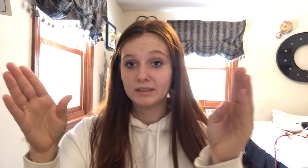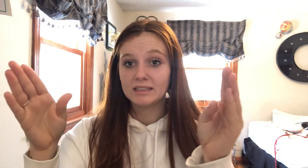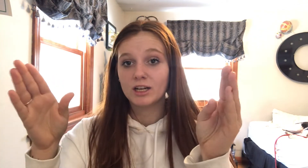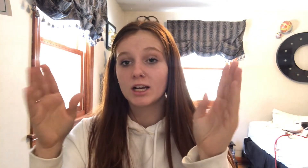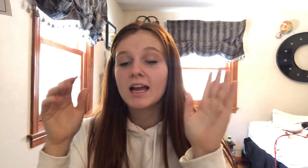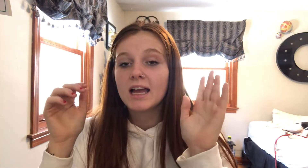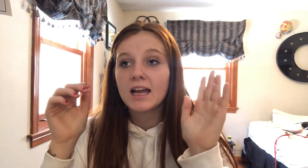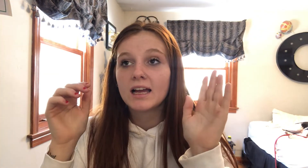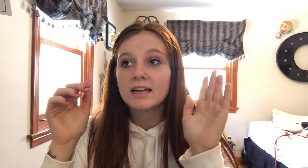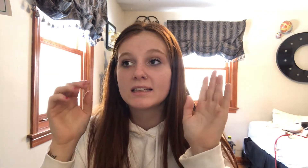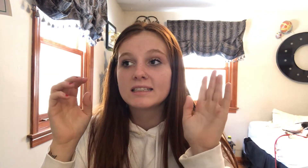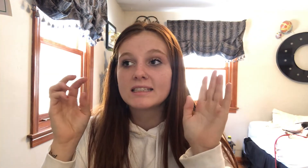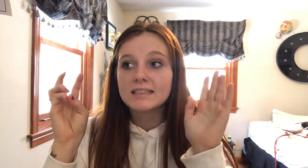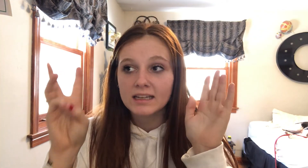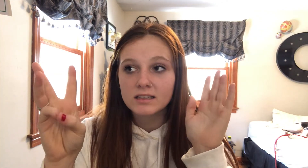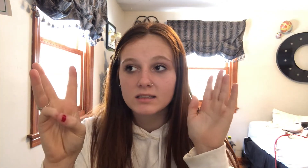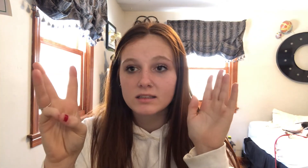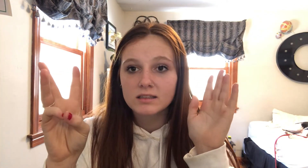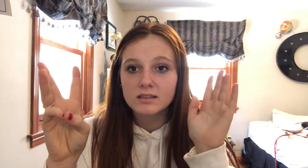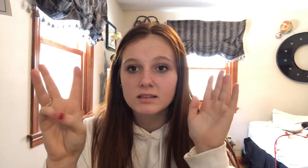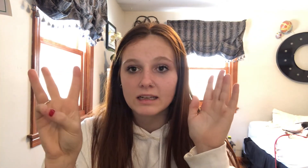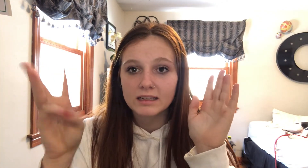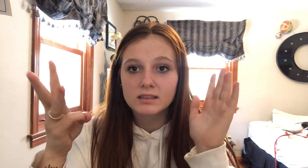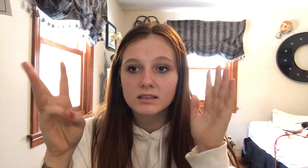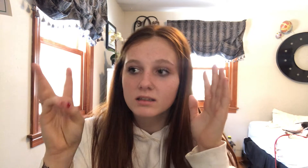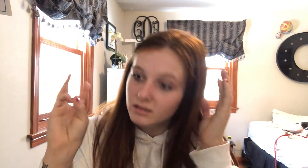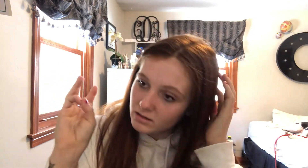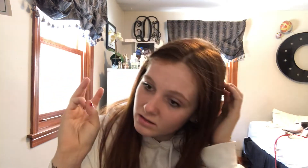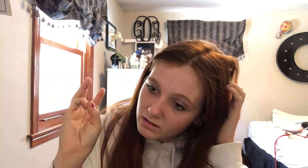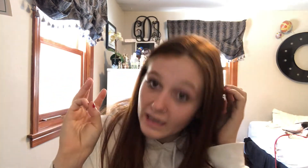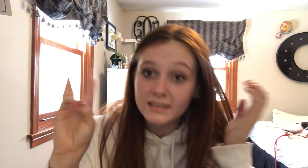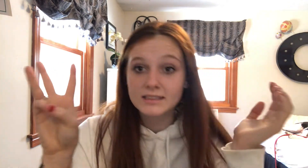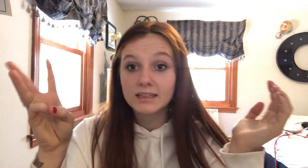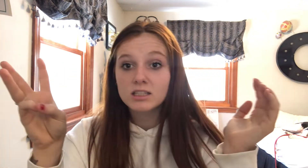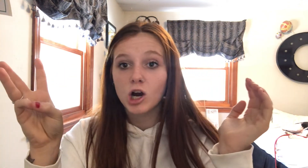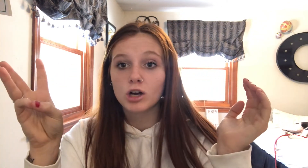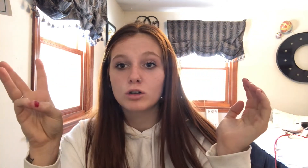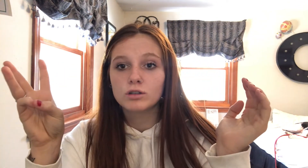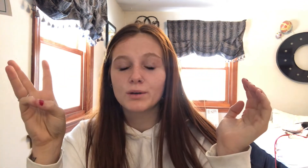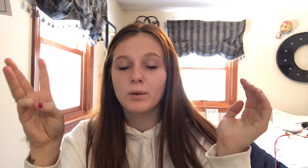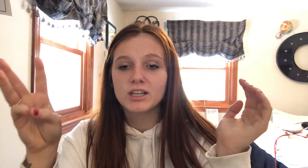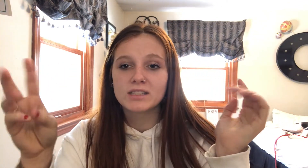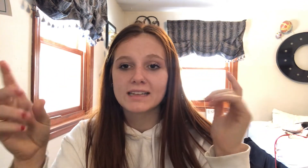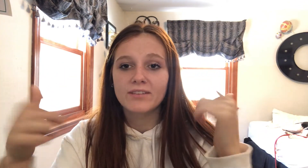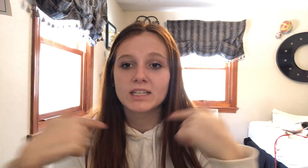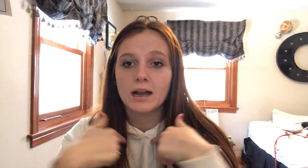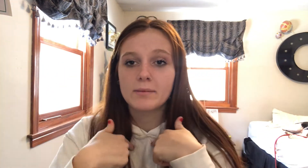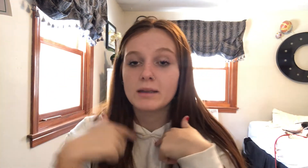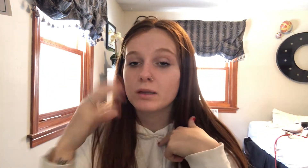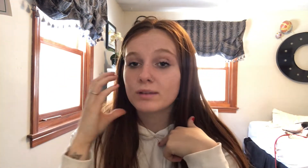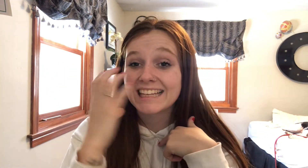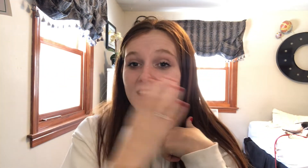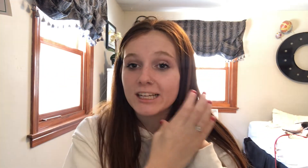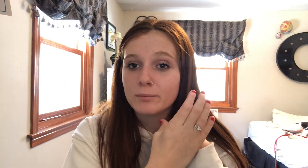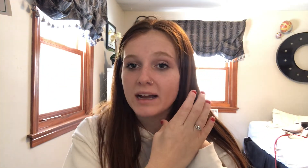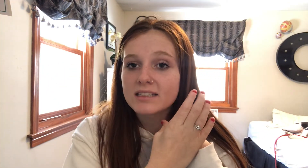center six, six, yeah, six articles on why she doesn't have to accommodate me with the clear masks